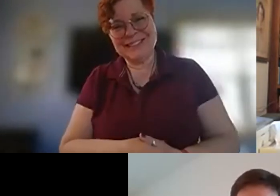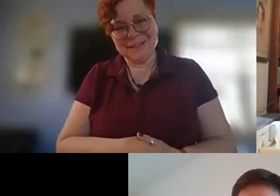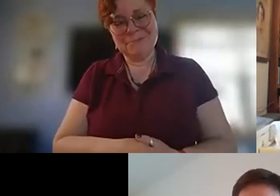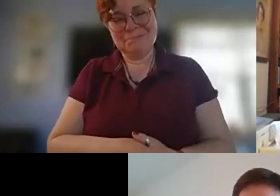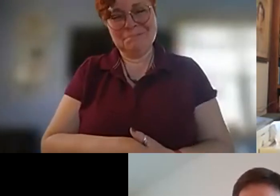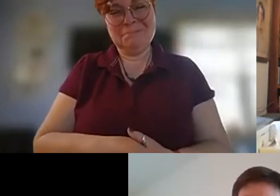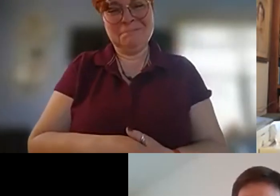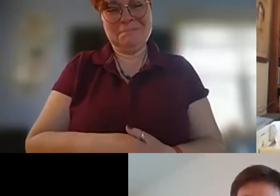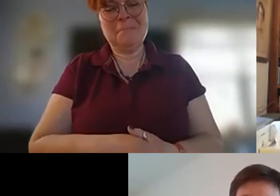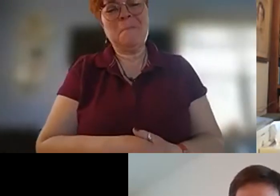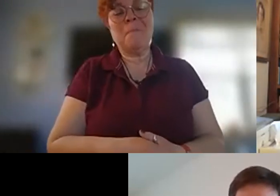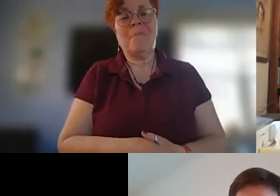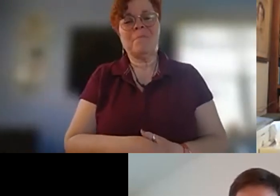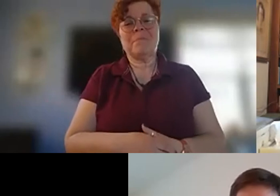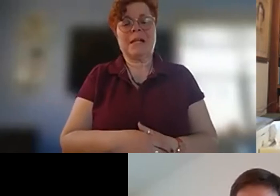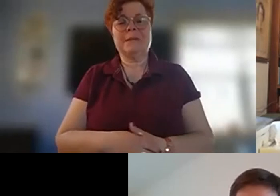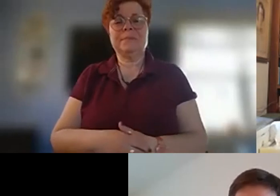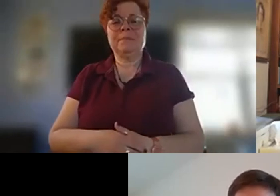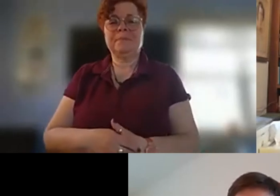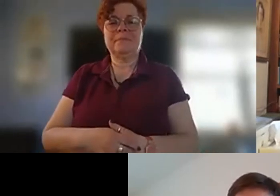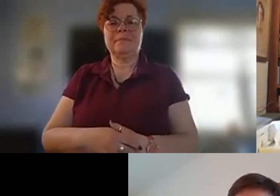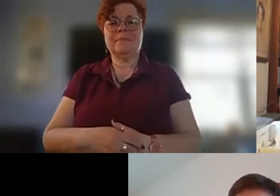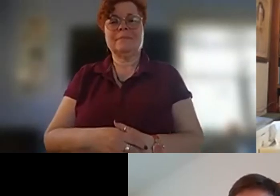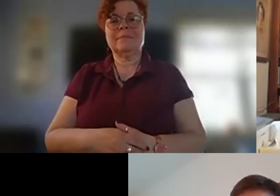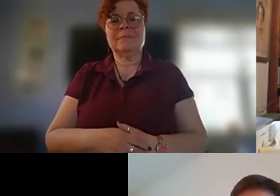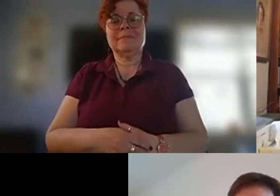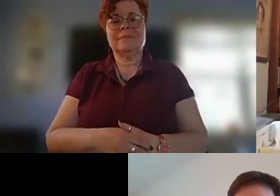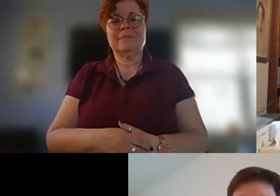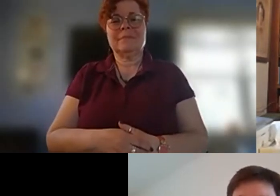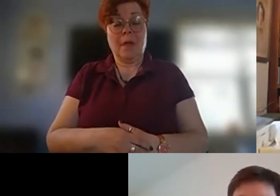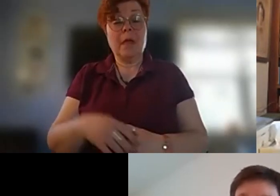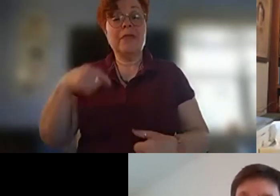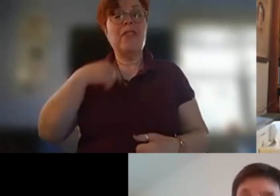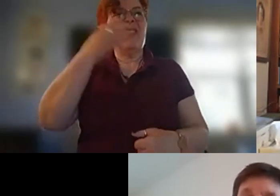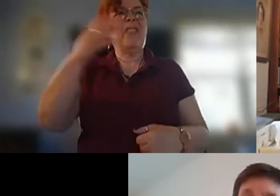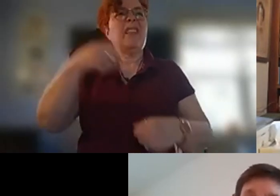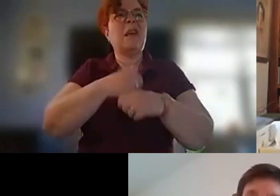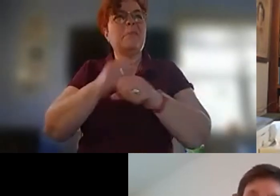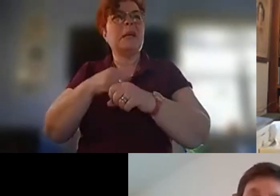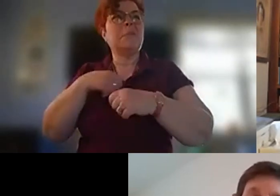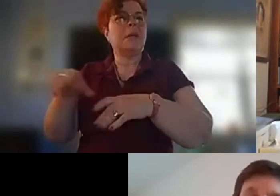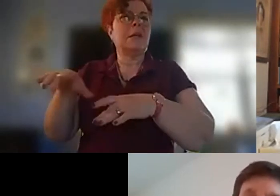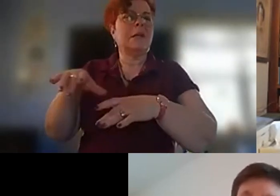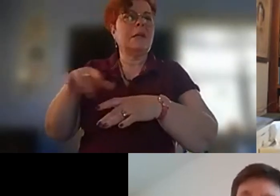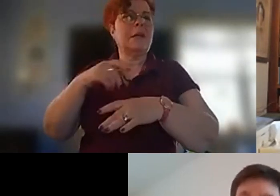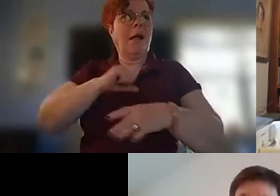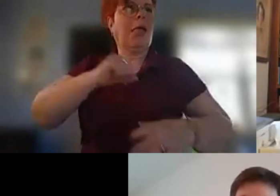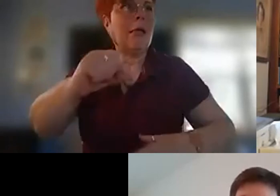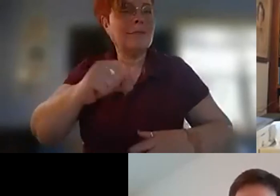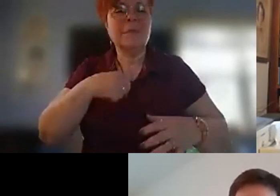the thing that that um pulled me in about this poem first of all um i found it androgynous we